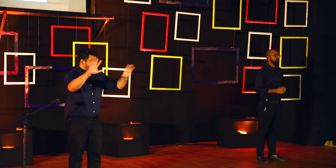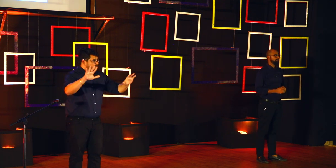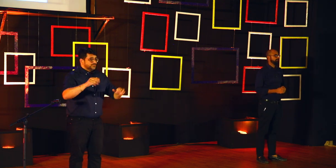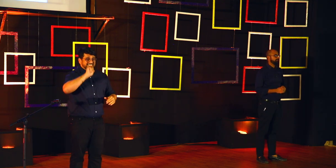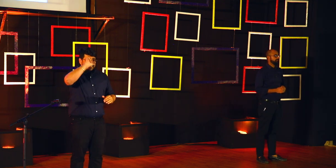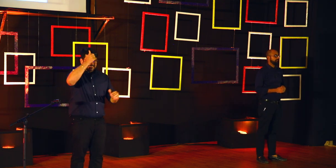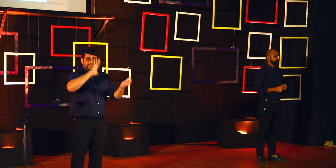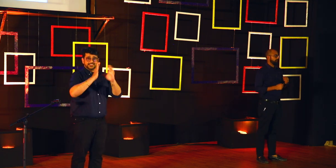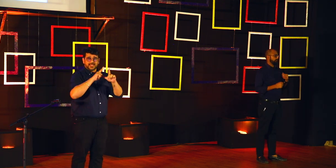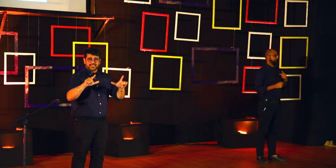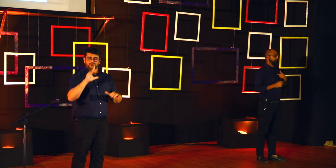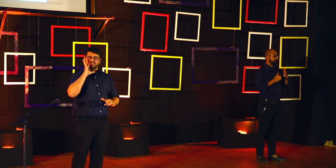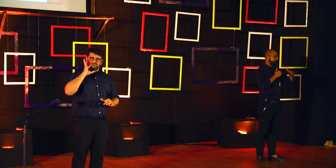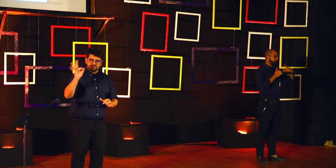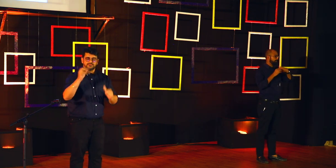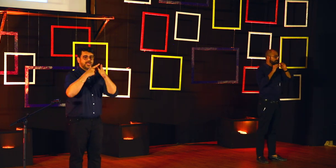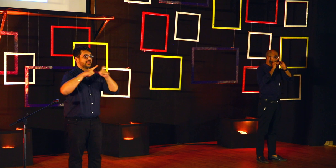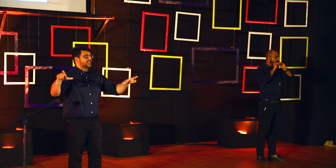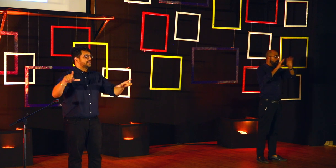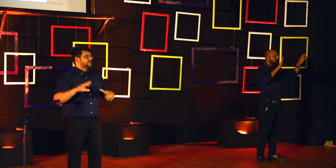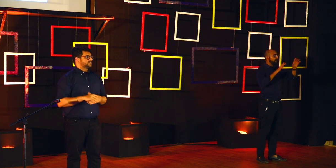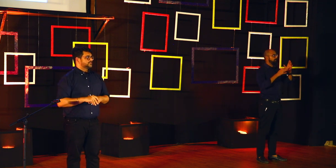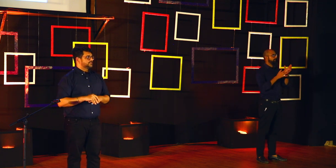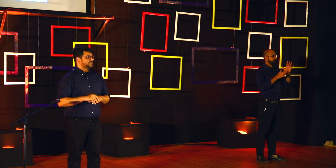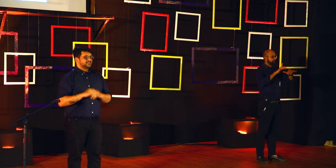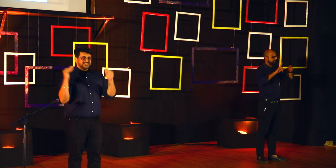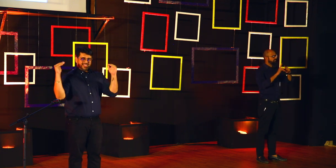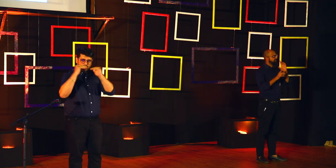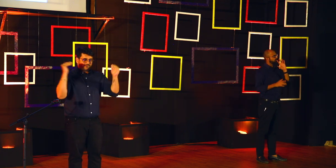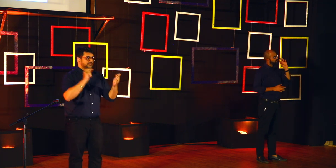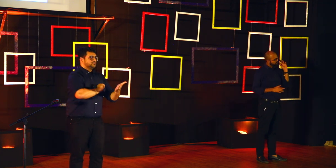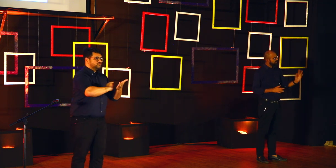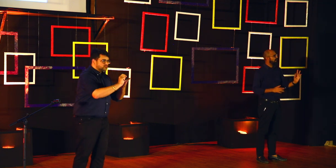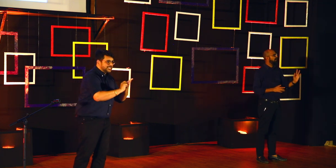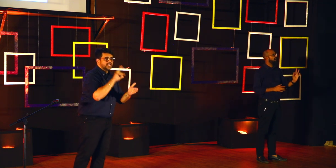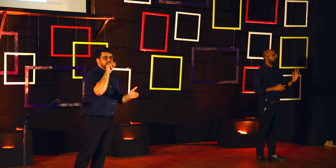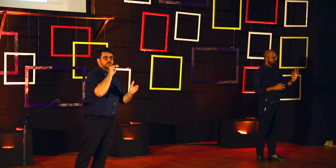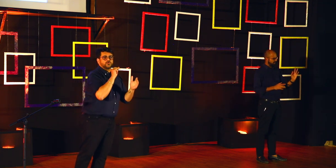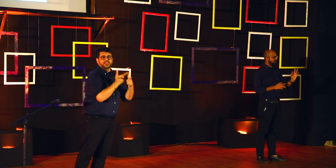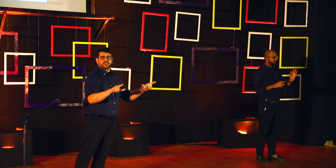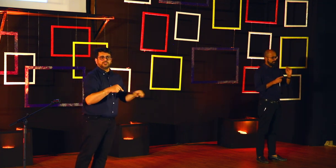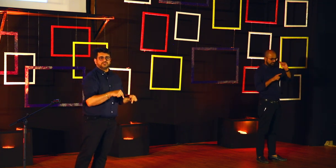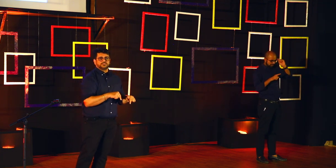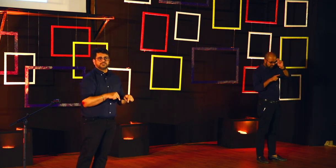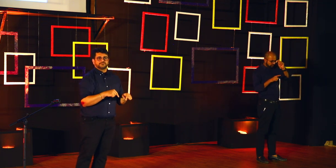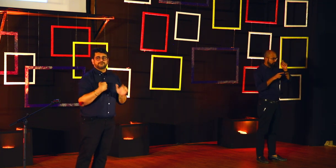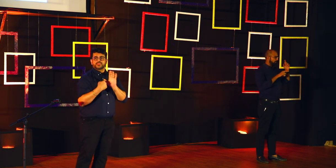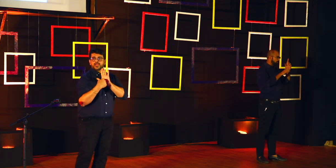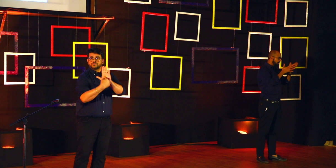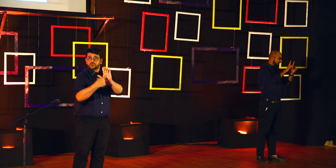I want to inform you, Indian sign language is an authentic and an actual language equivalent to written and spoken languages all over the country.